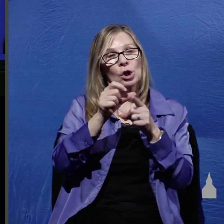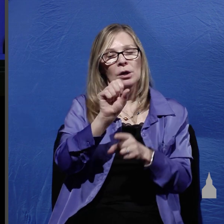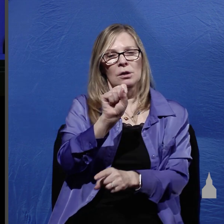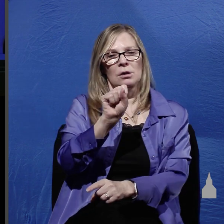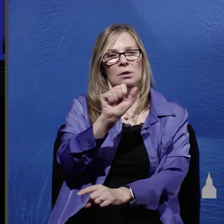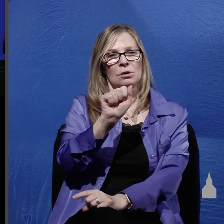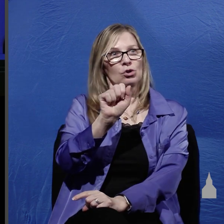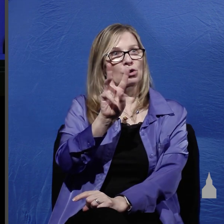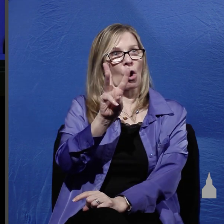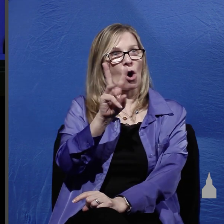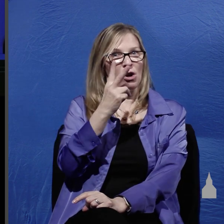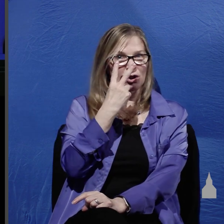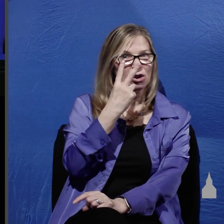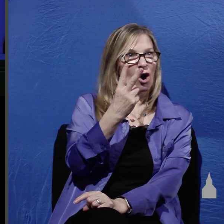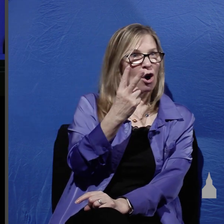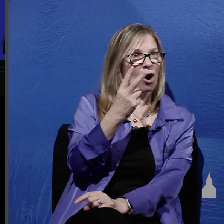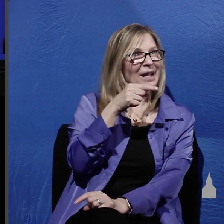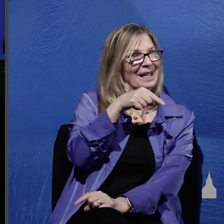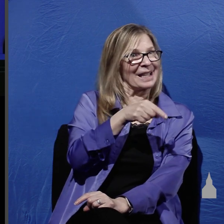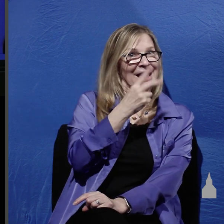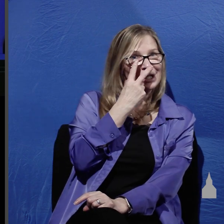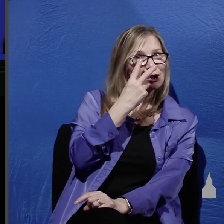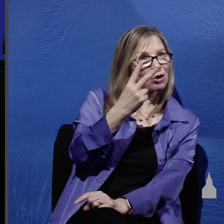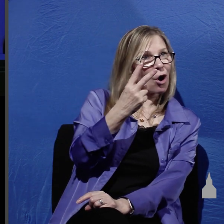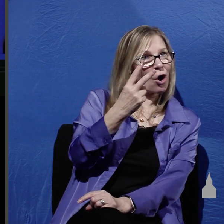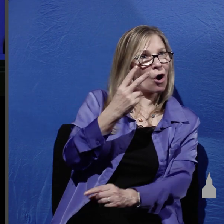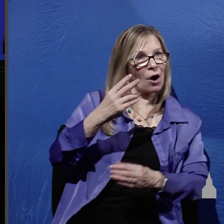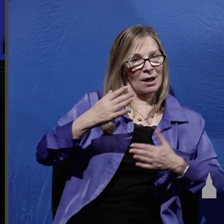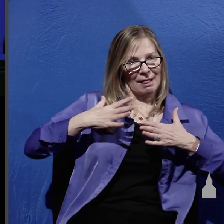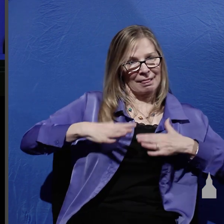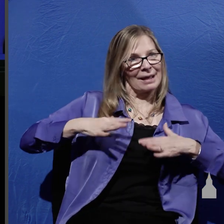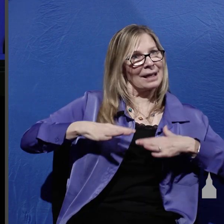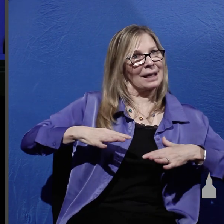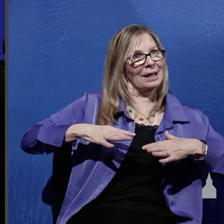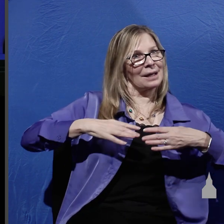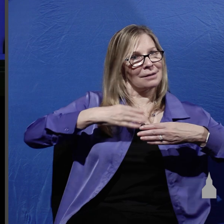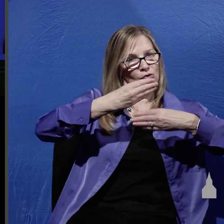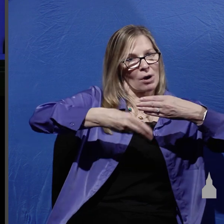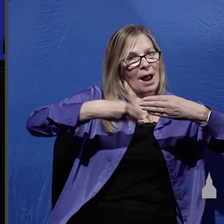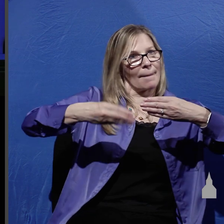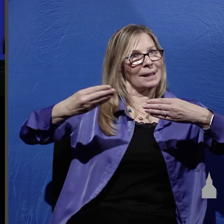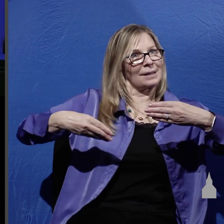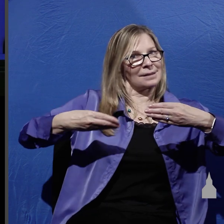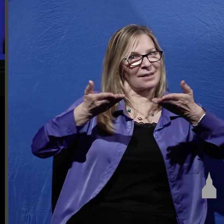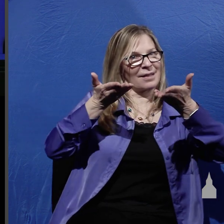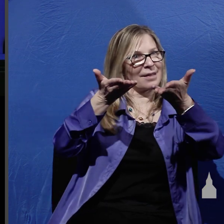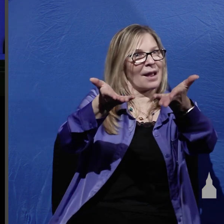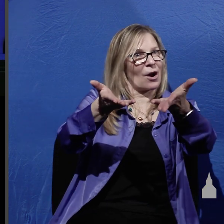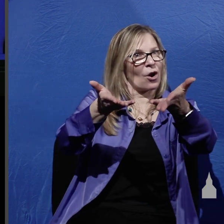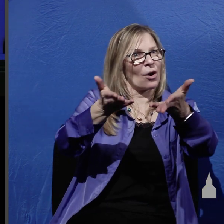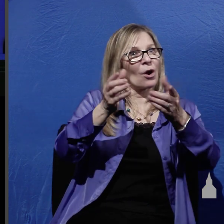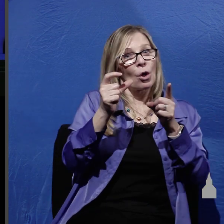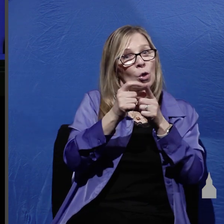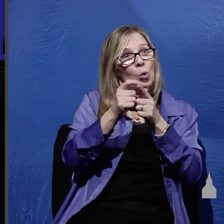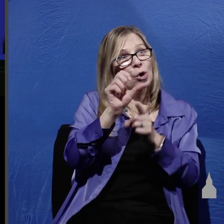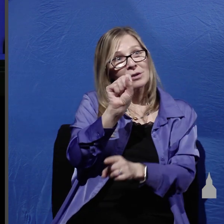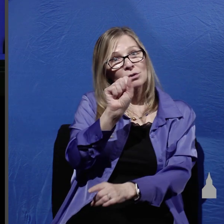as in he saw the linen wrappings lying there this word saw is the most common